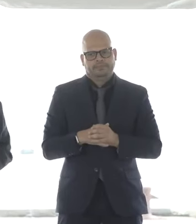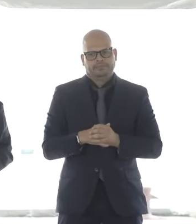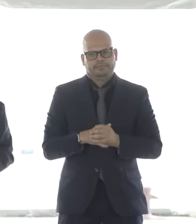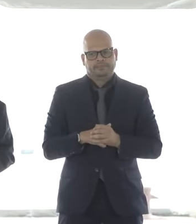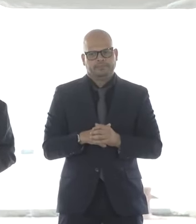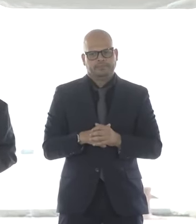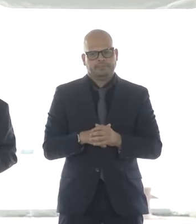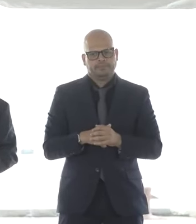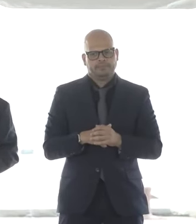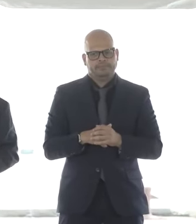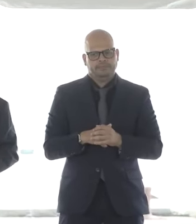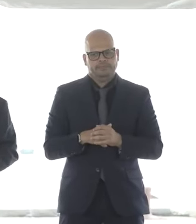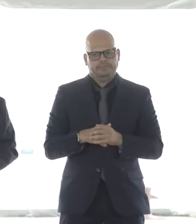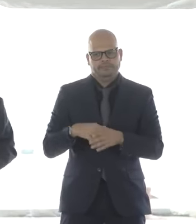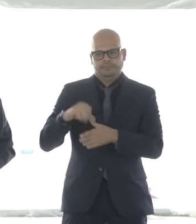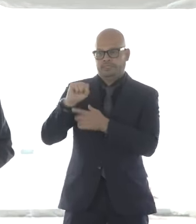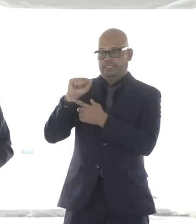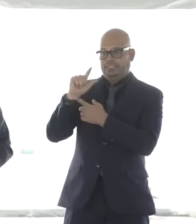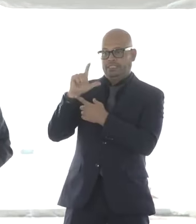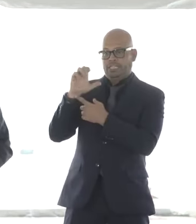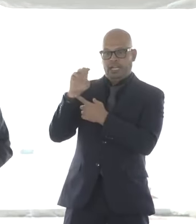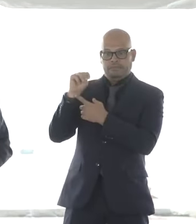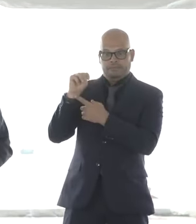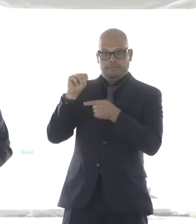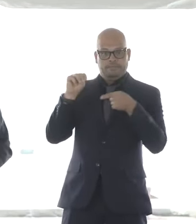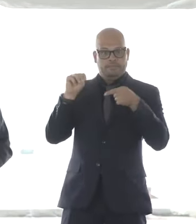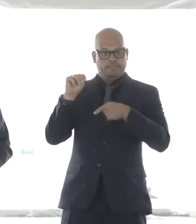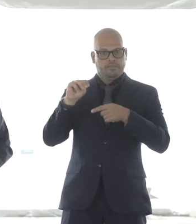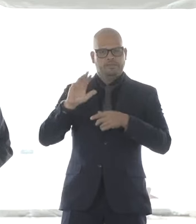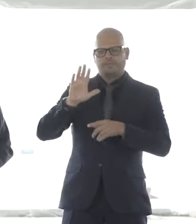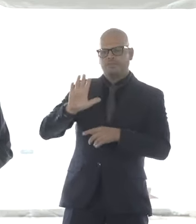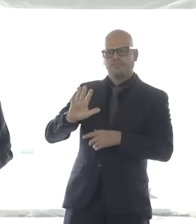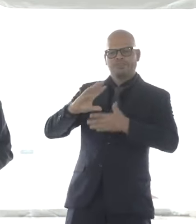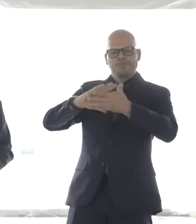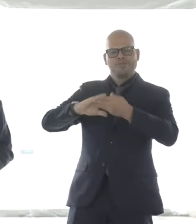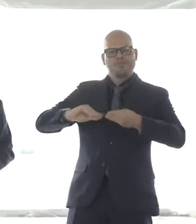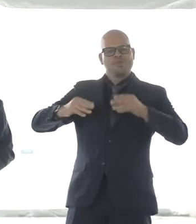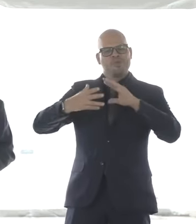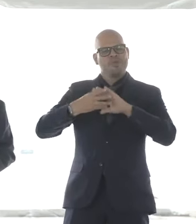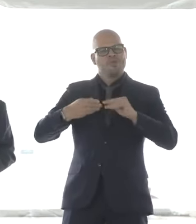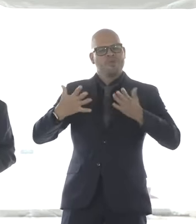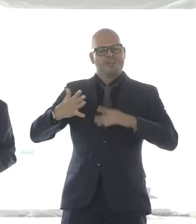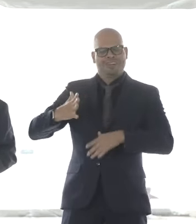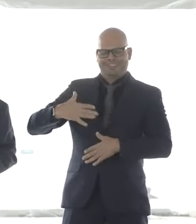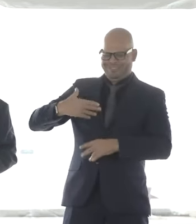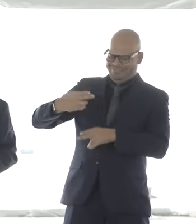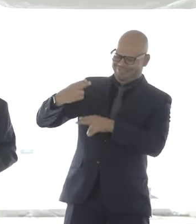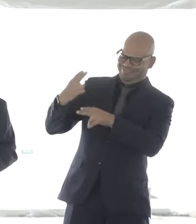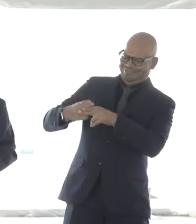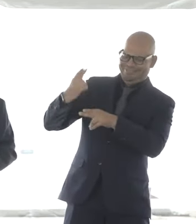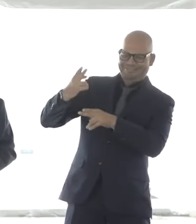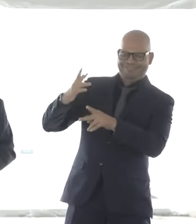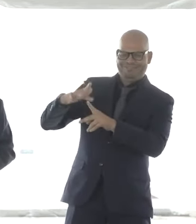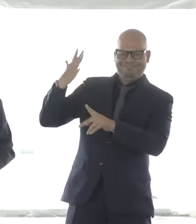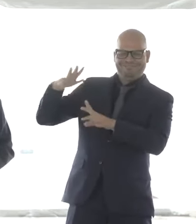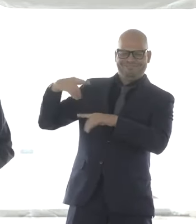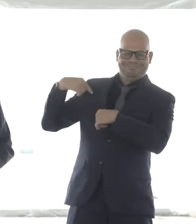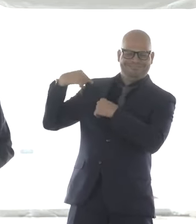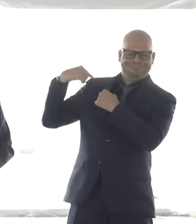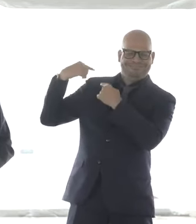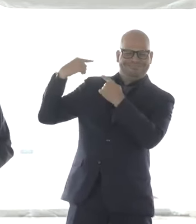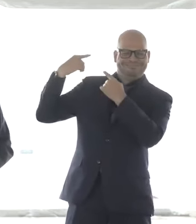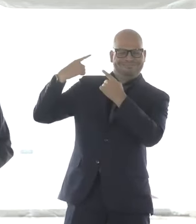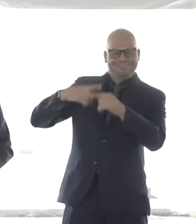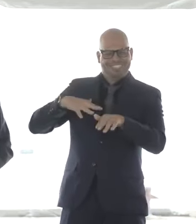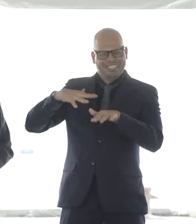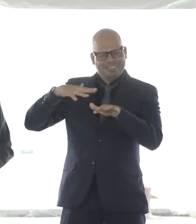for centuries, been written on the sea. Etzter crossed the waves of the Atlantic from the days when this spot was called Namkeg, or fishing place,